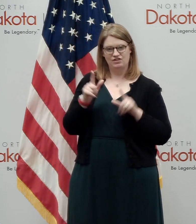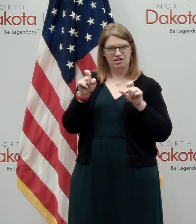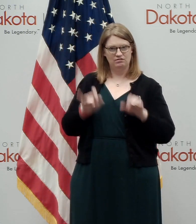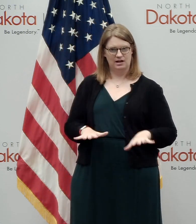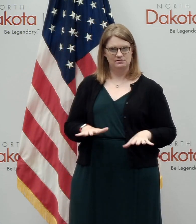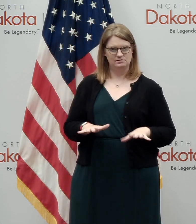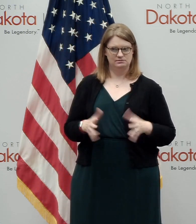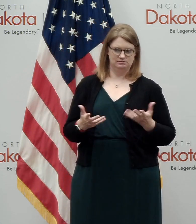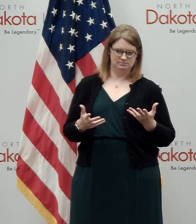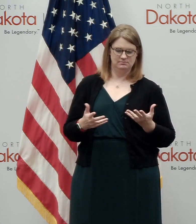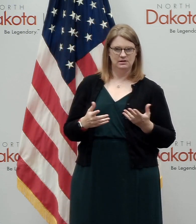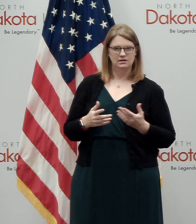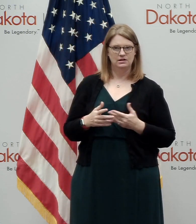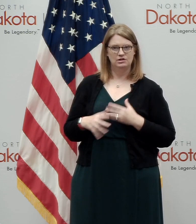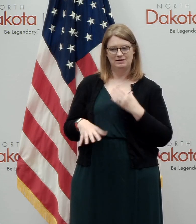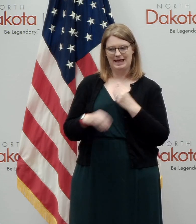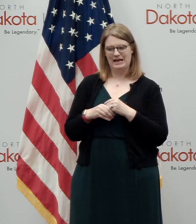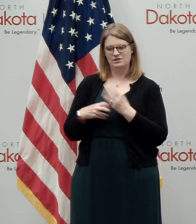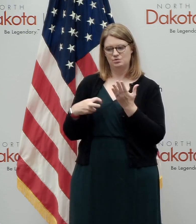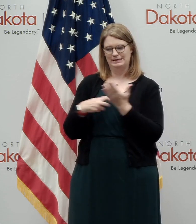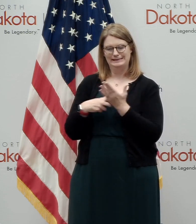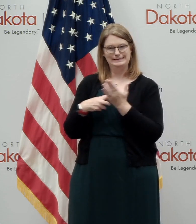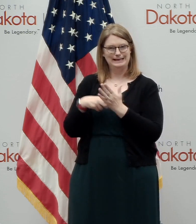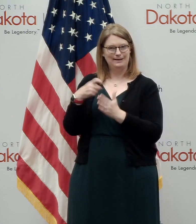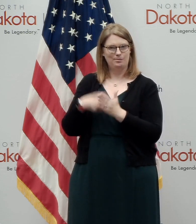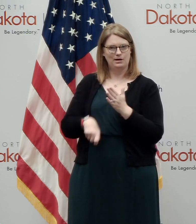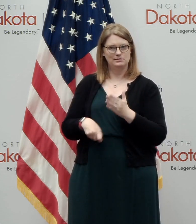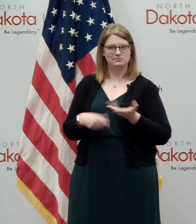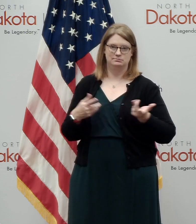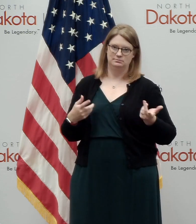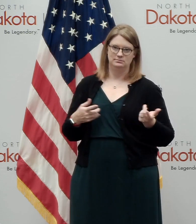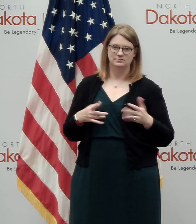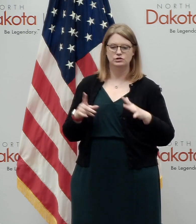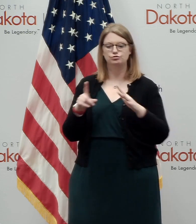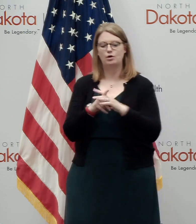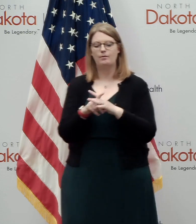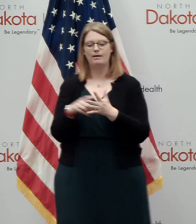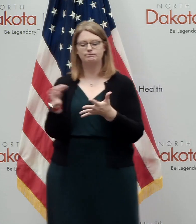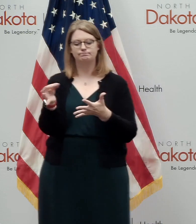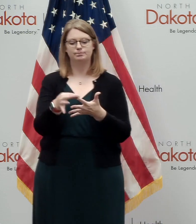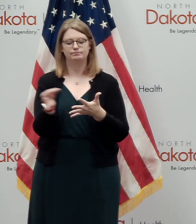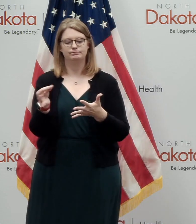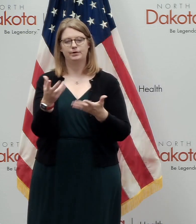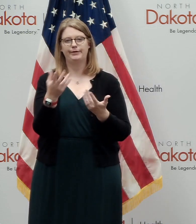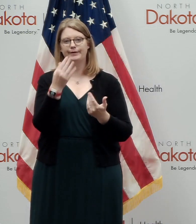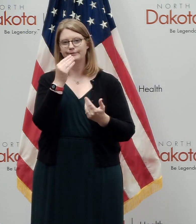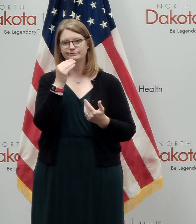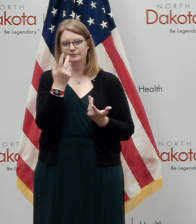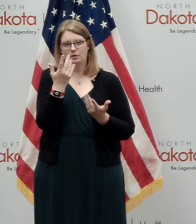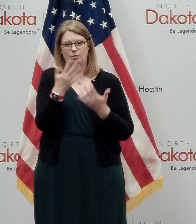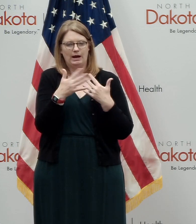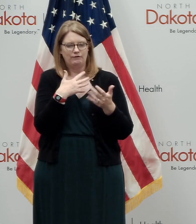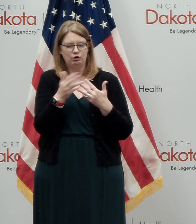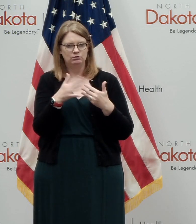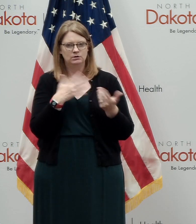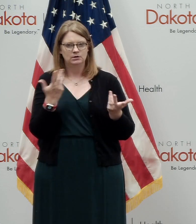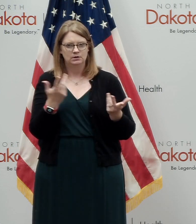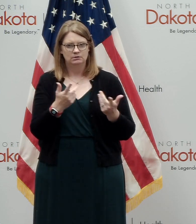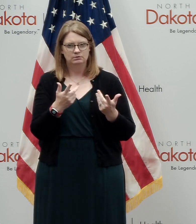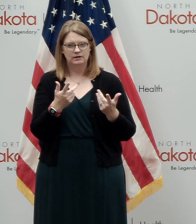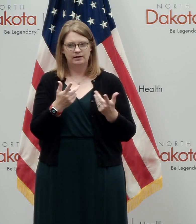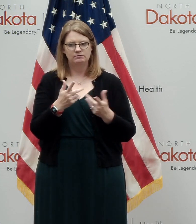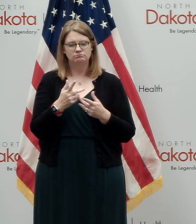uh, added to a ticket price for events, uh, you know, probably is in the price range where it could start to be, uh,